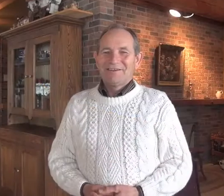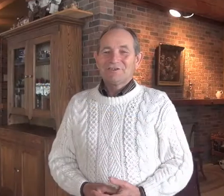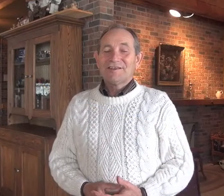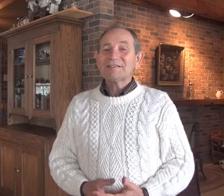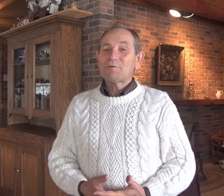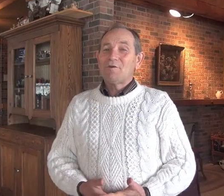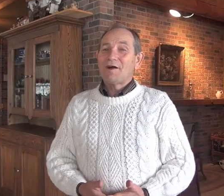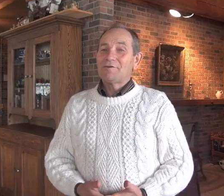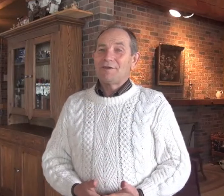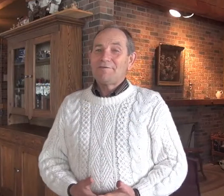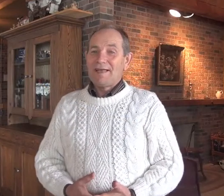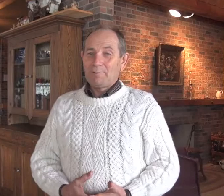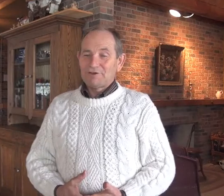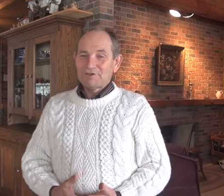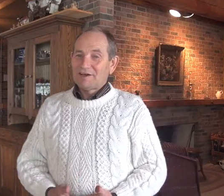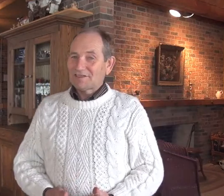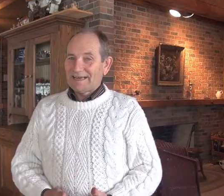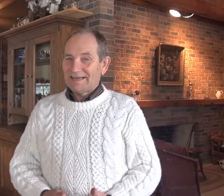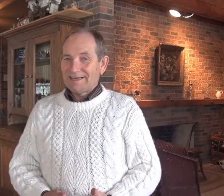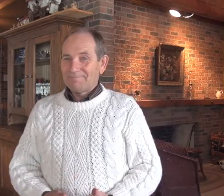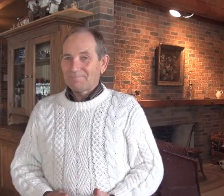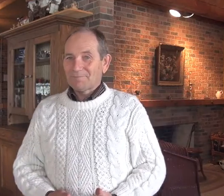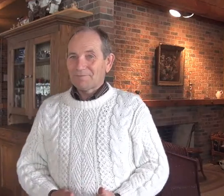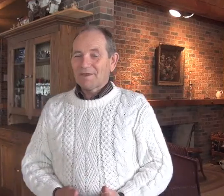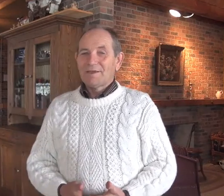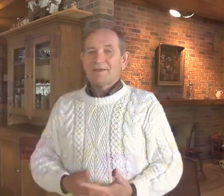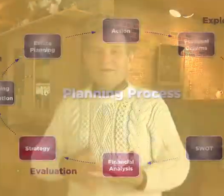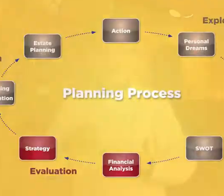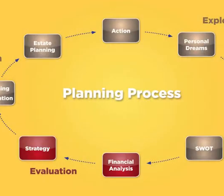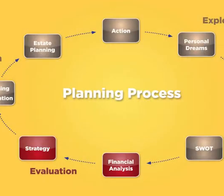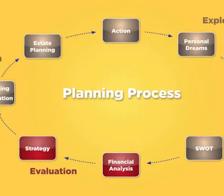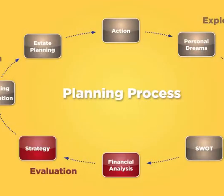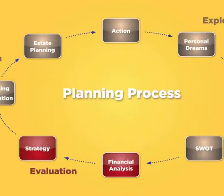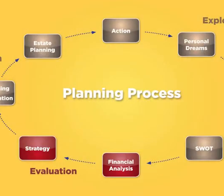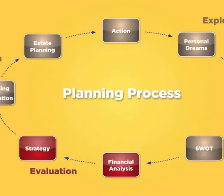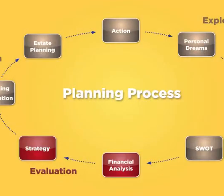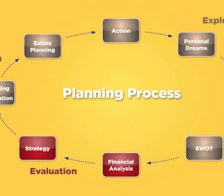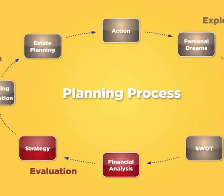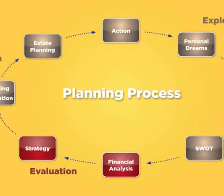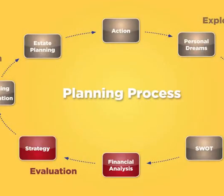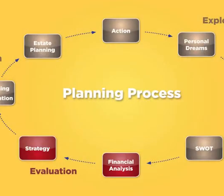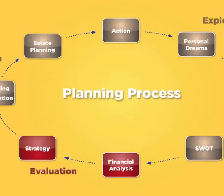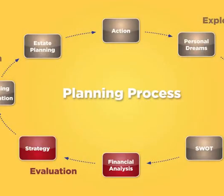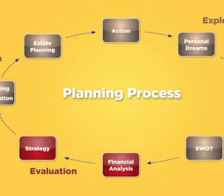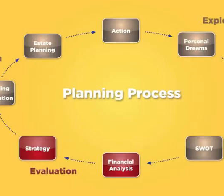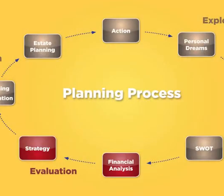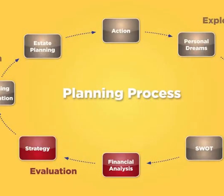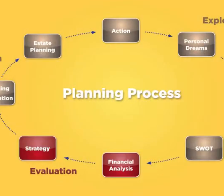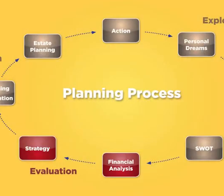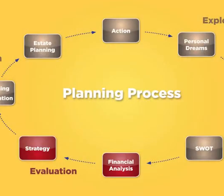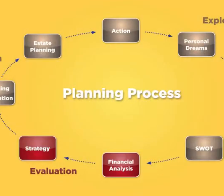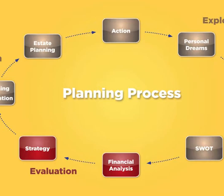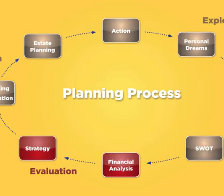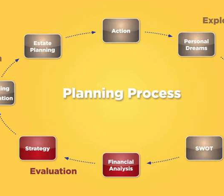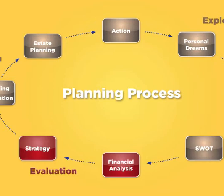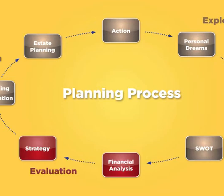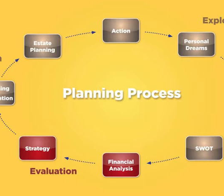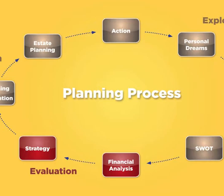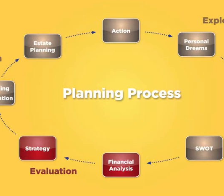So let's move on to evaluation, our second E. In this stage, we look at the financial analysis of the business, where it